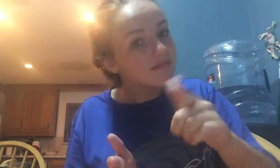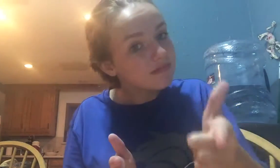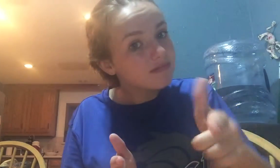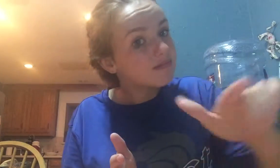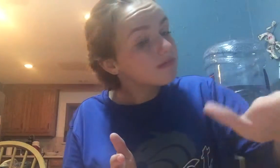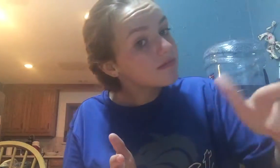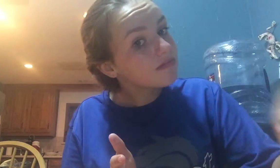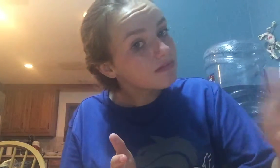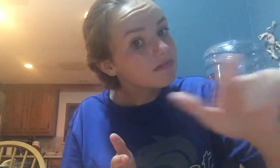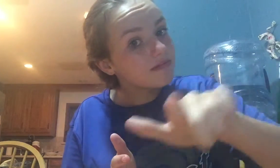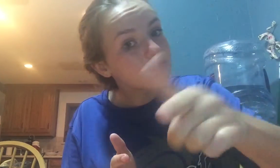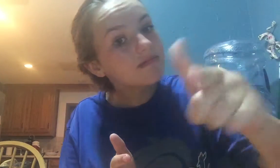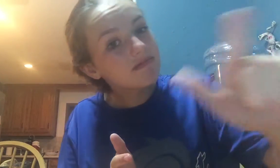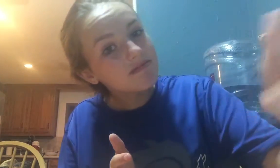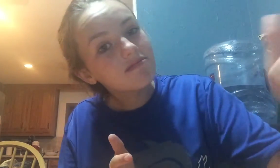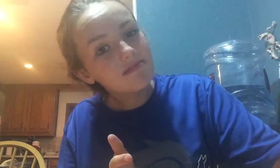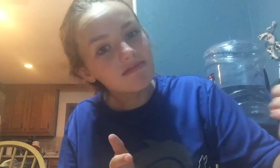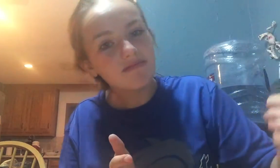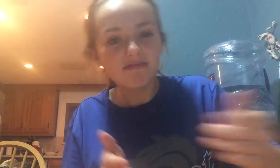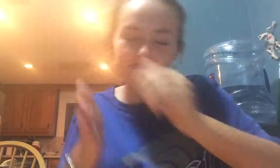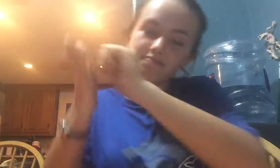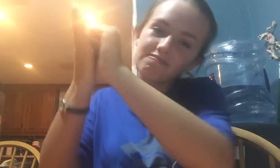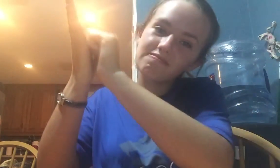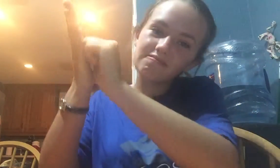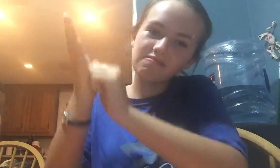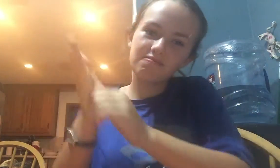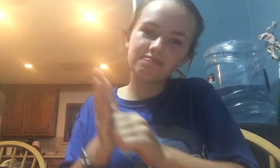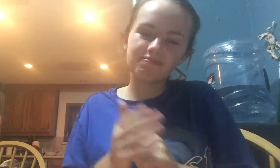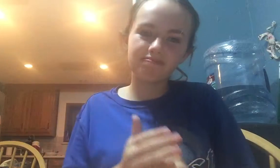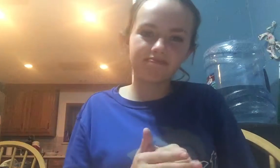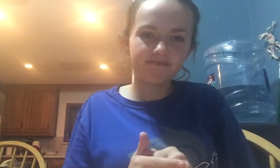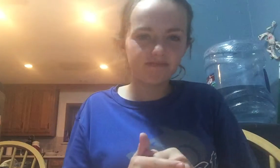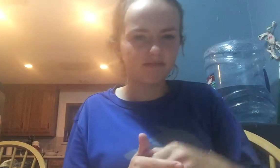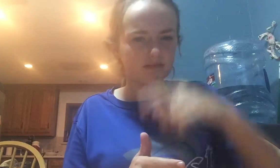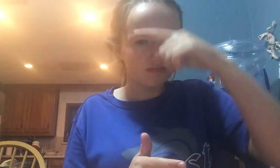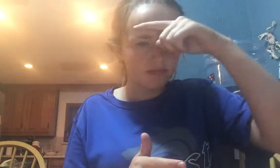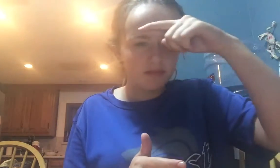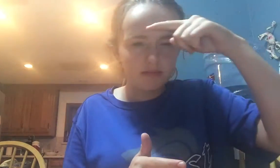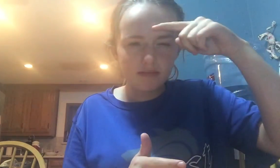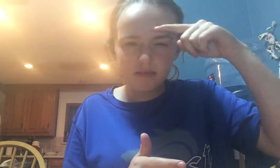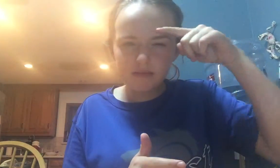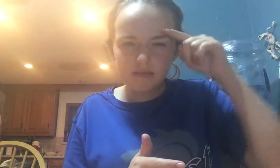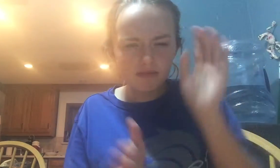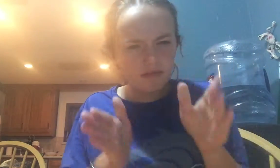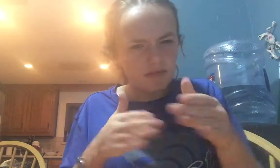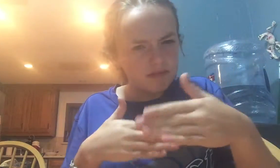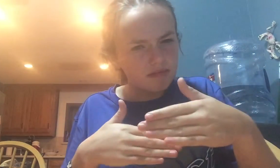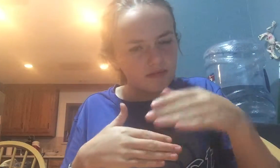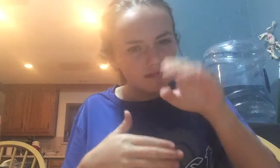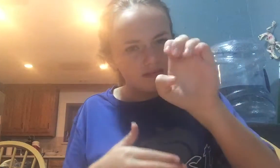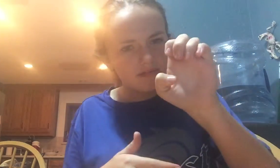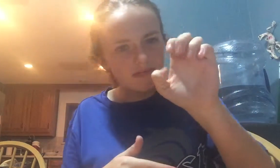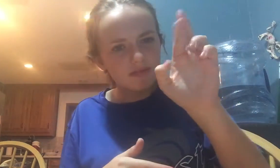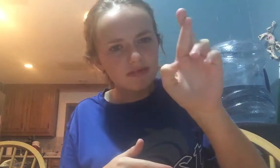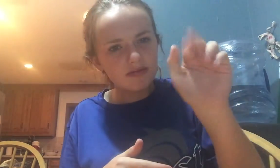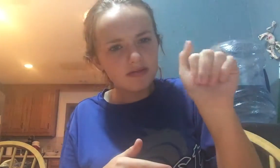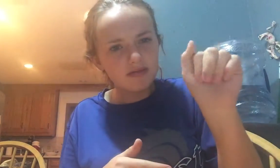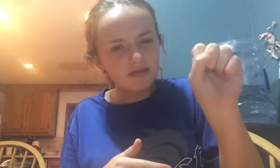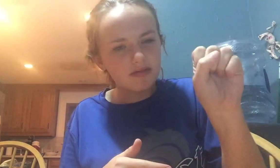to have us all take turns in erasing the board. But you know an eraser, that black square thing? That was forbidden.